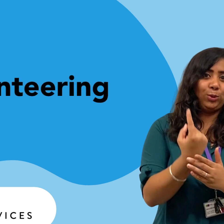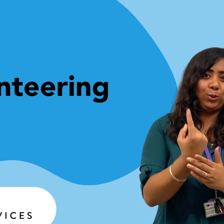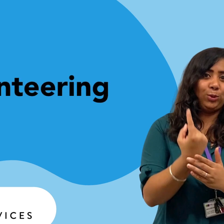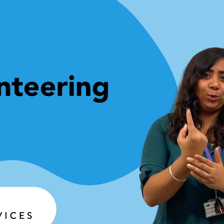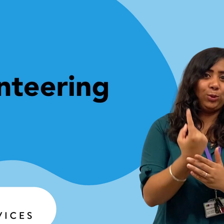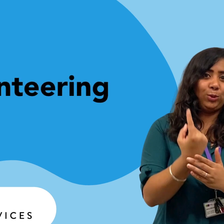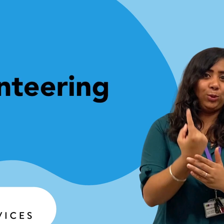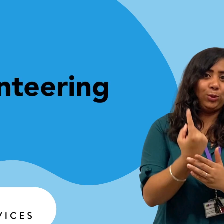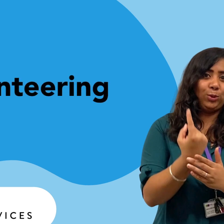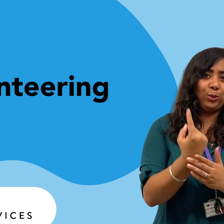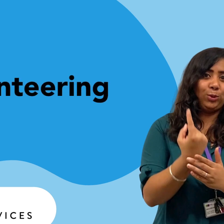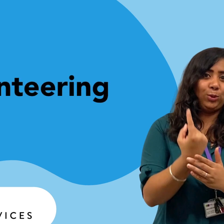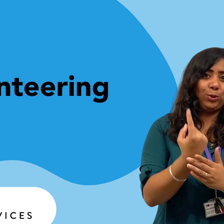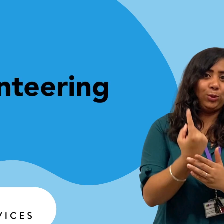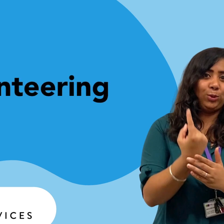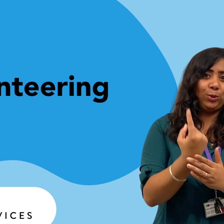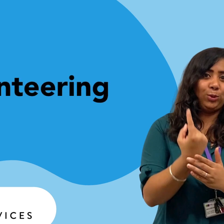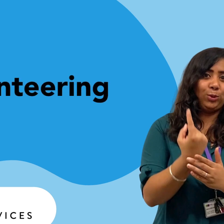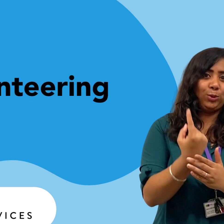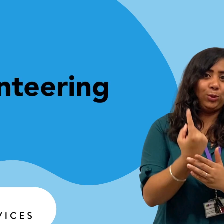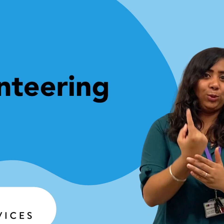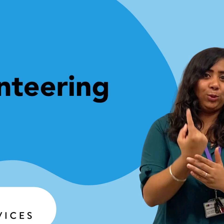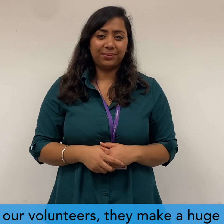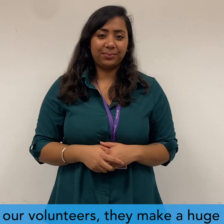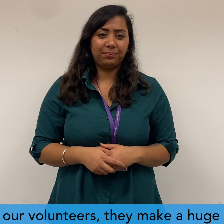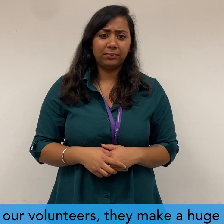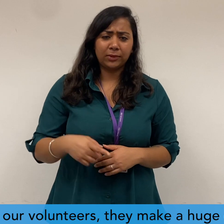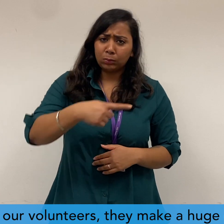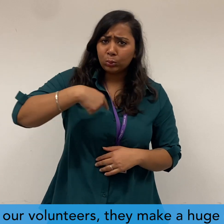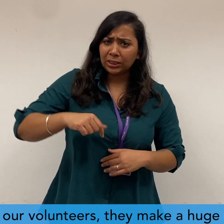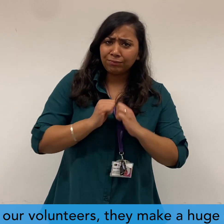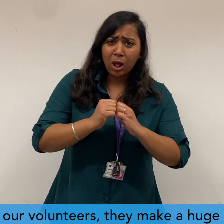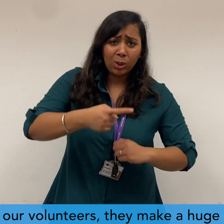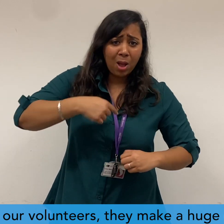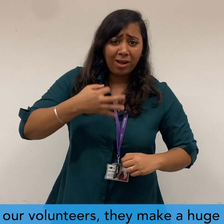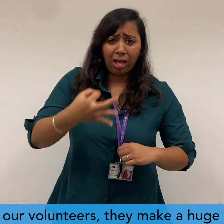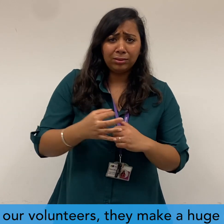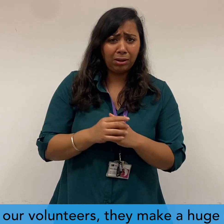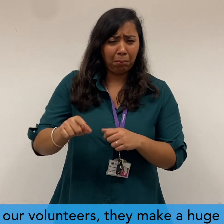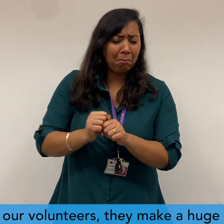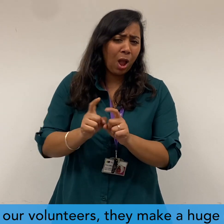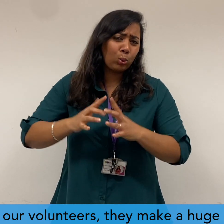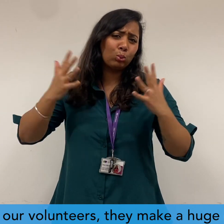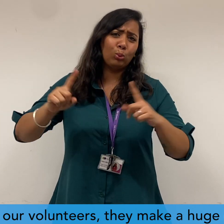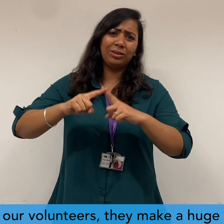Volunteering. BID Services. We value our volunteers. They make a huge difference to our work.